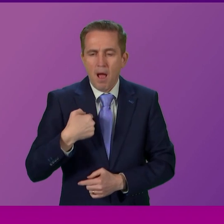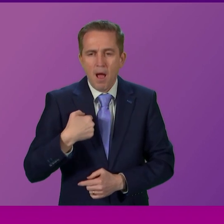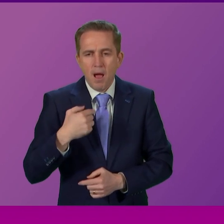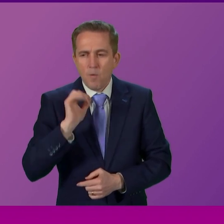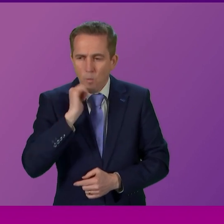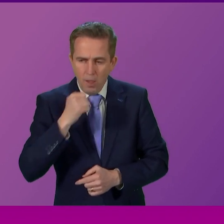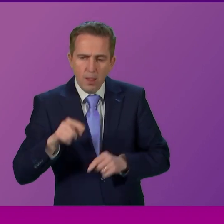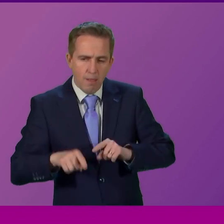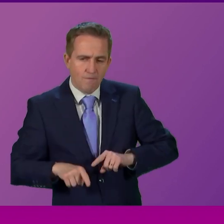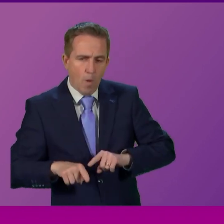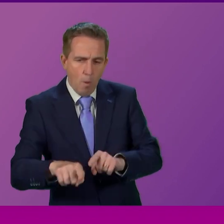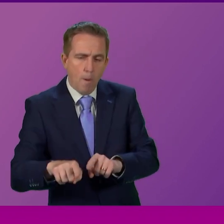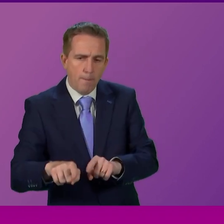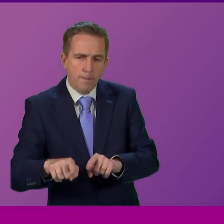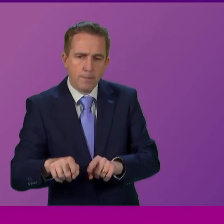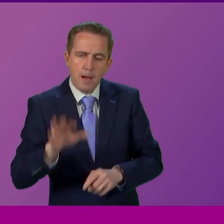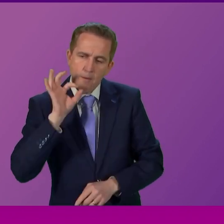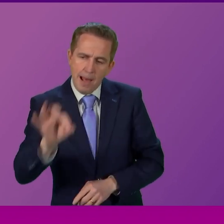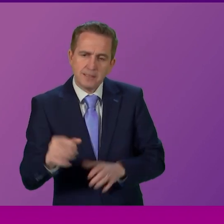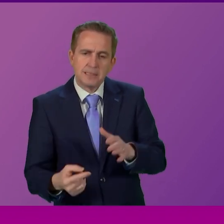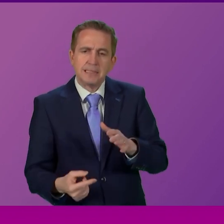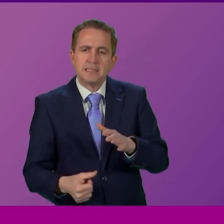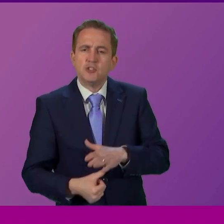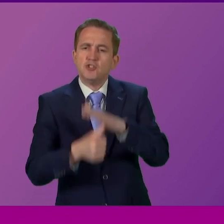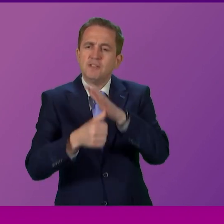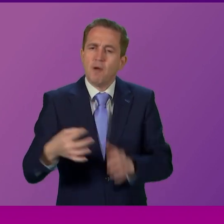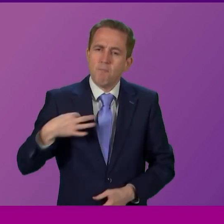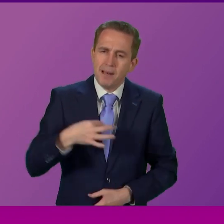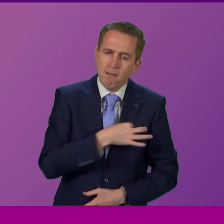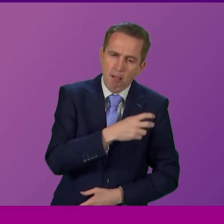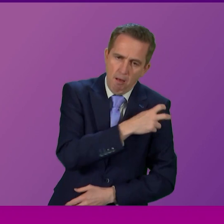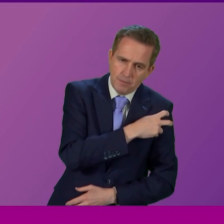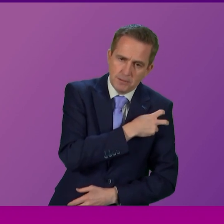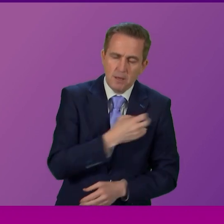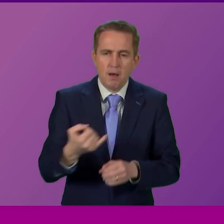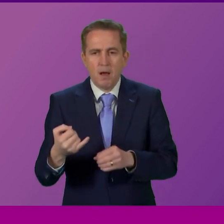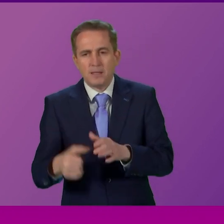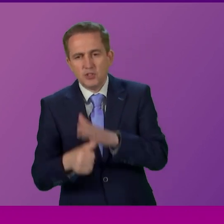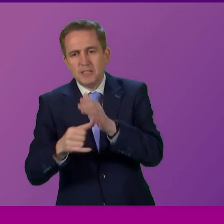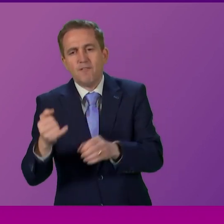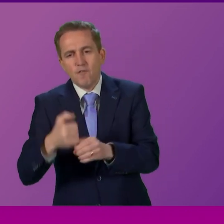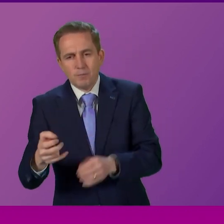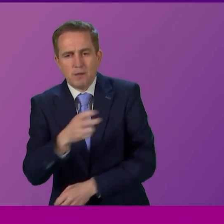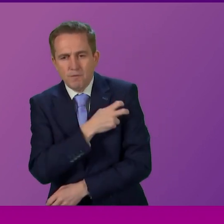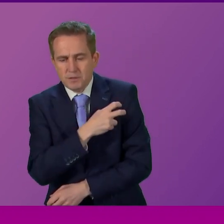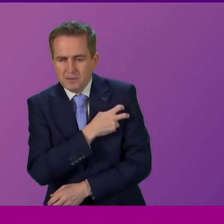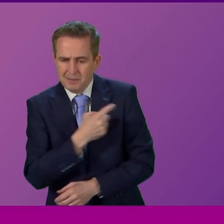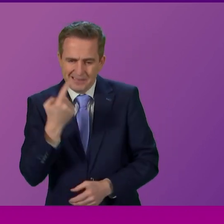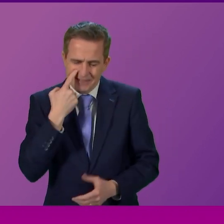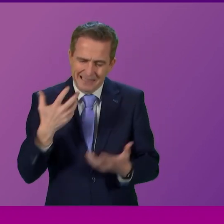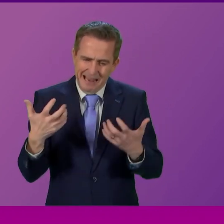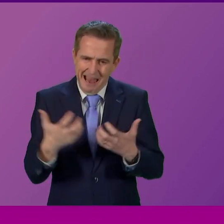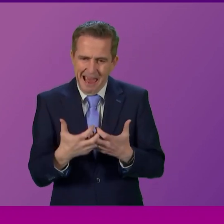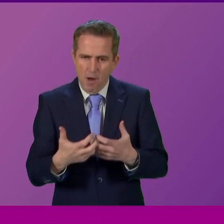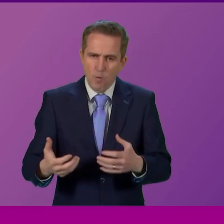question i'll have to ask both the chief medical officer and the chief pharmaceutical officer to see what more can be done particularly around general